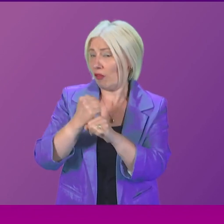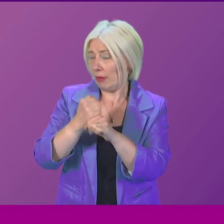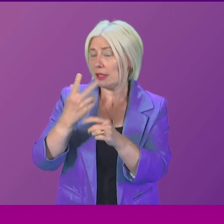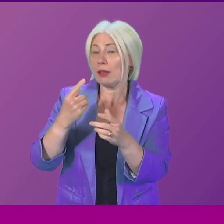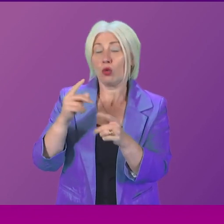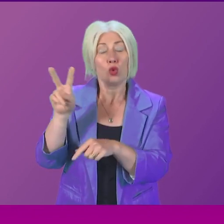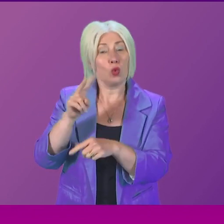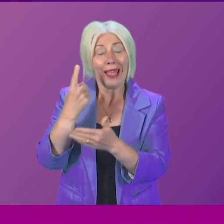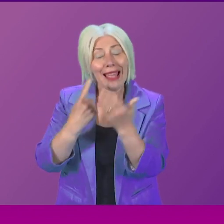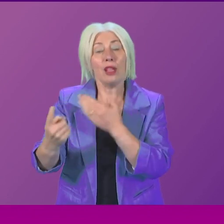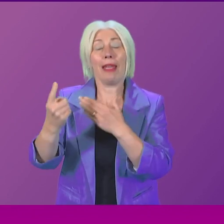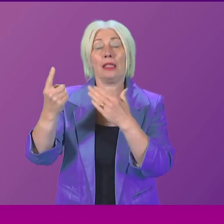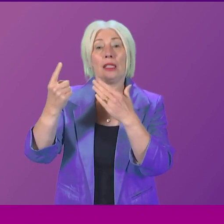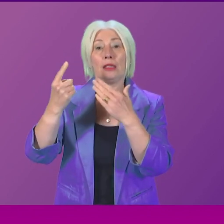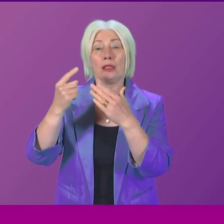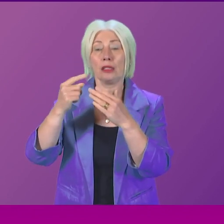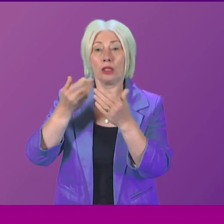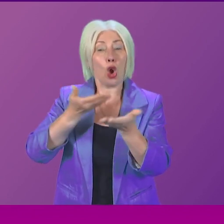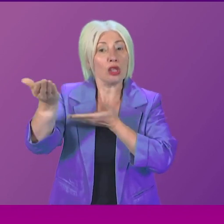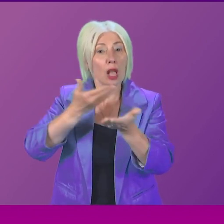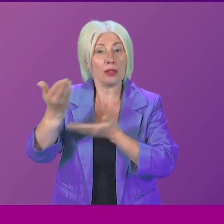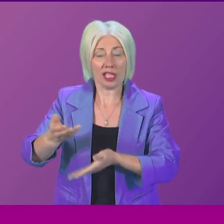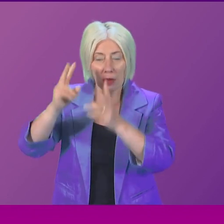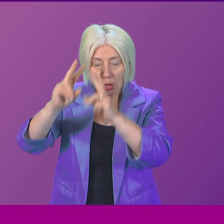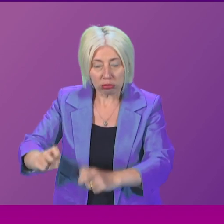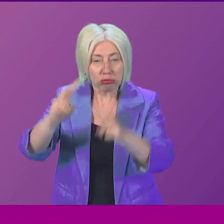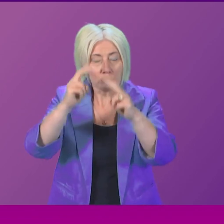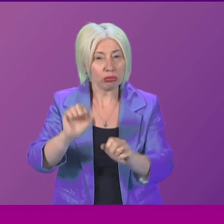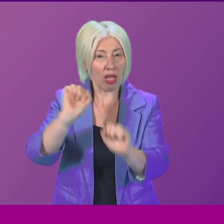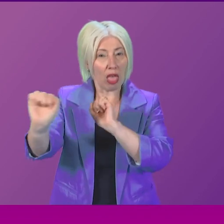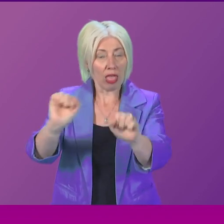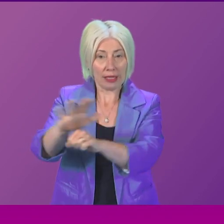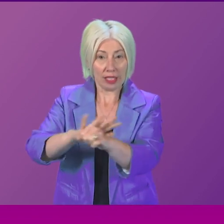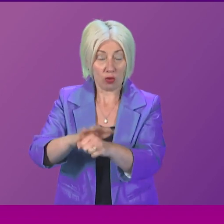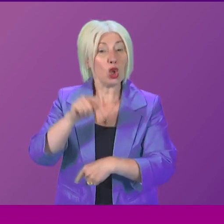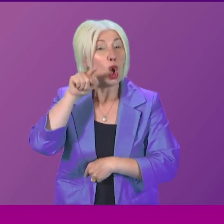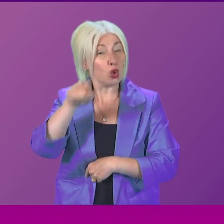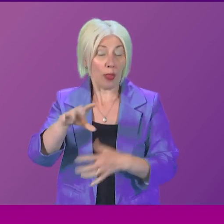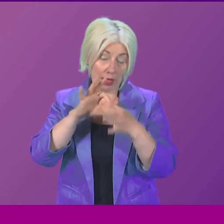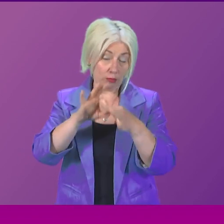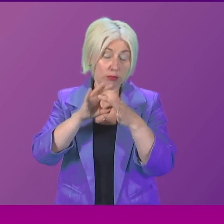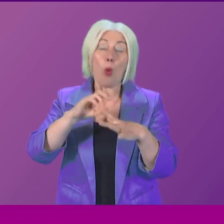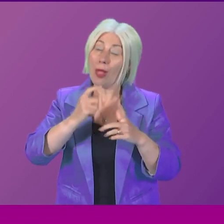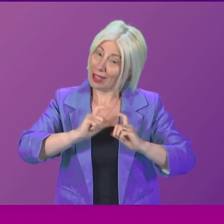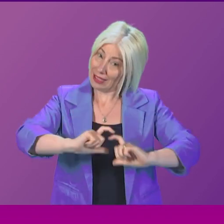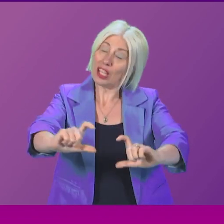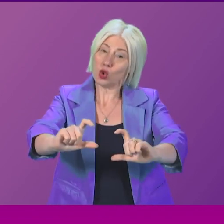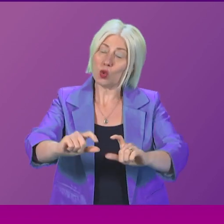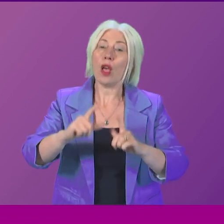consultant neurosurgeons. So that engagement with patients absolutely will continue. As I say, there are some